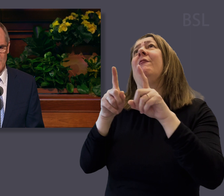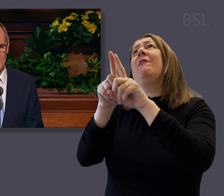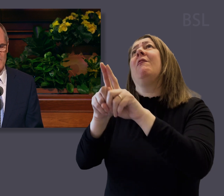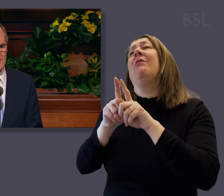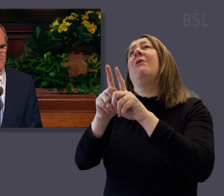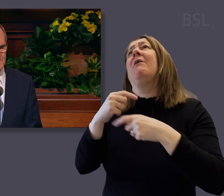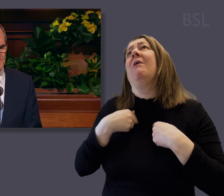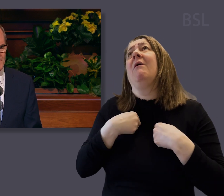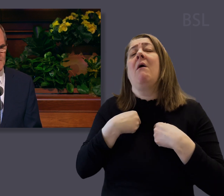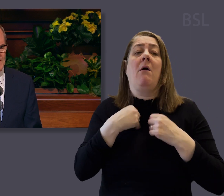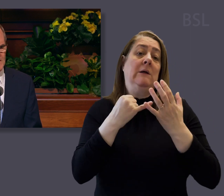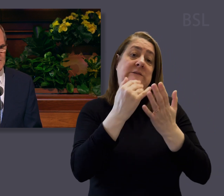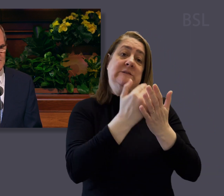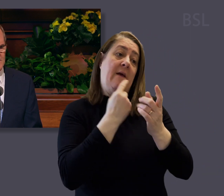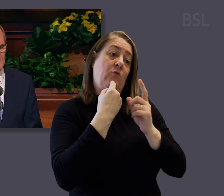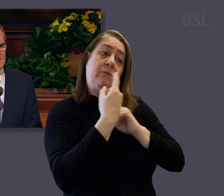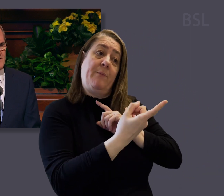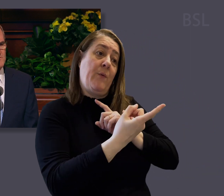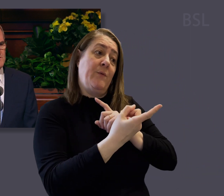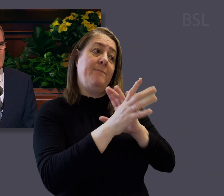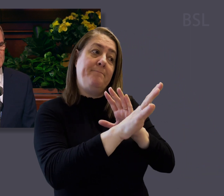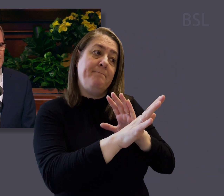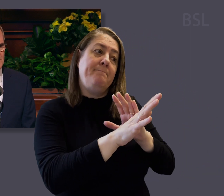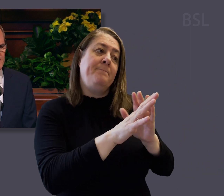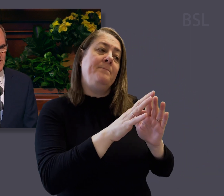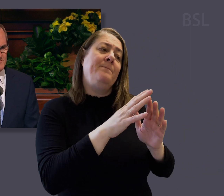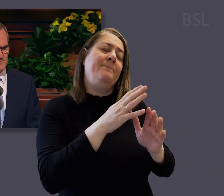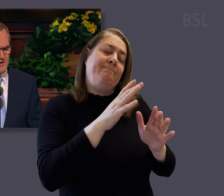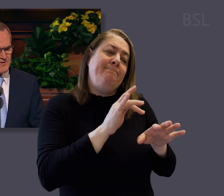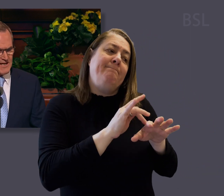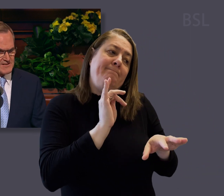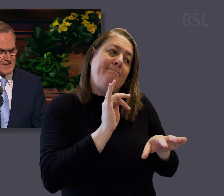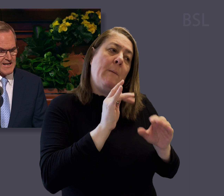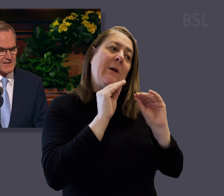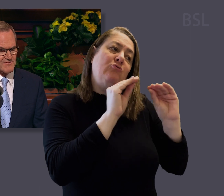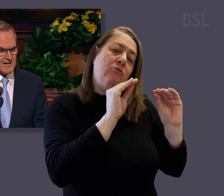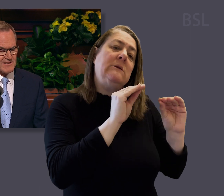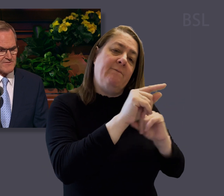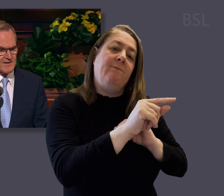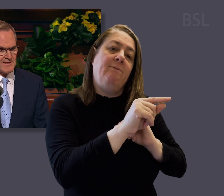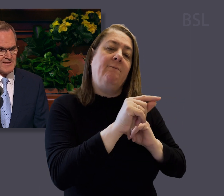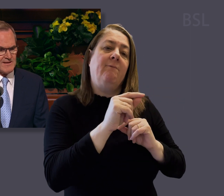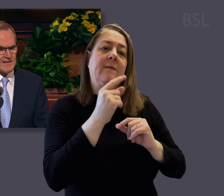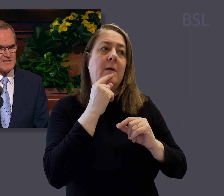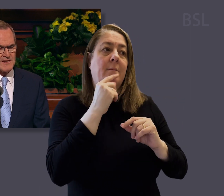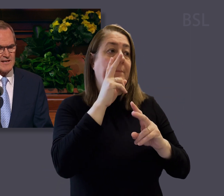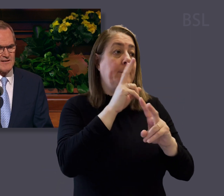longer with Him. The Savior's response to the Nephites was both touching and instructive. He said,